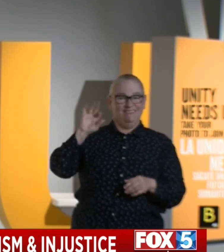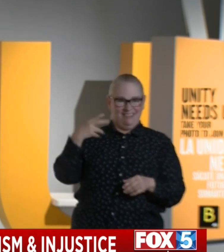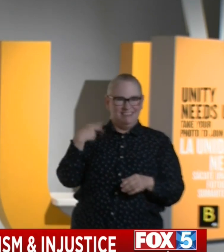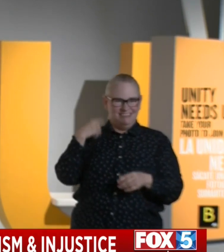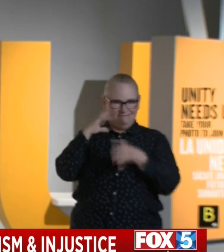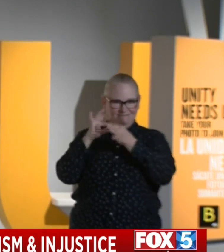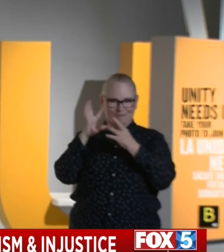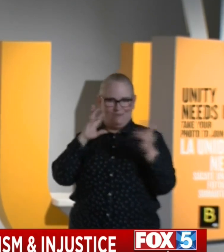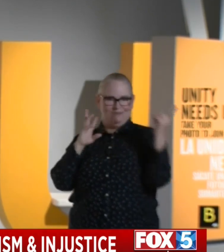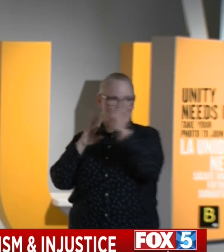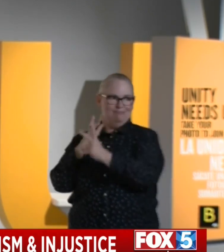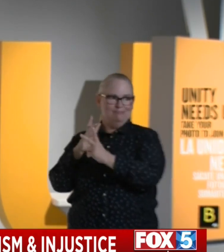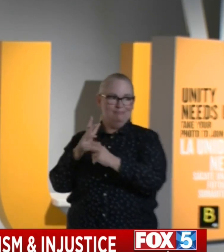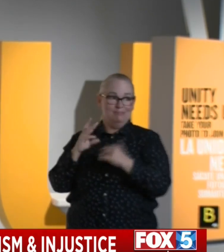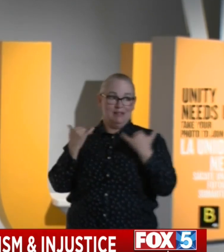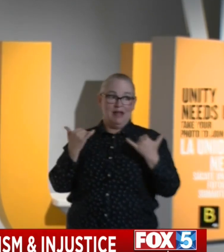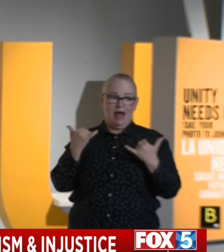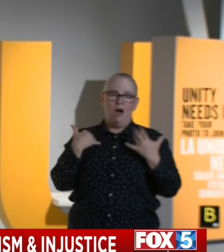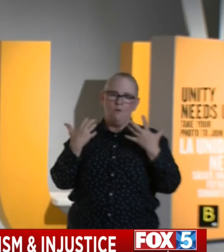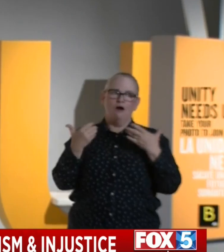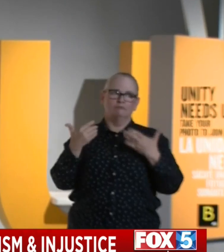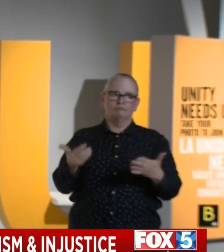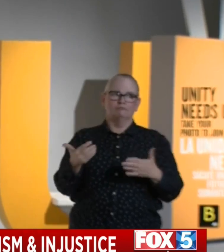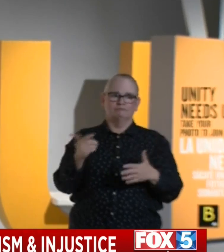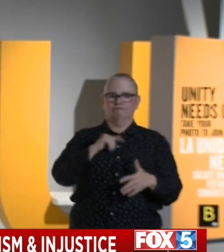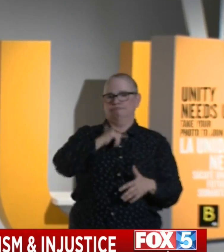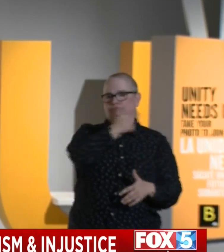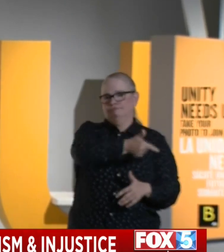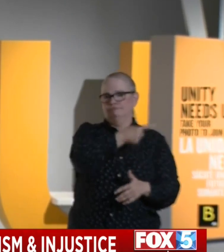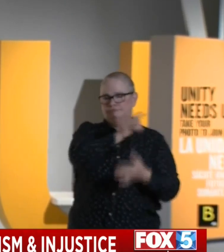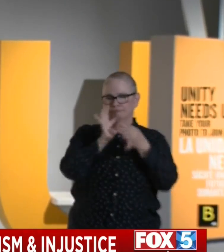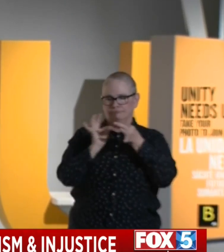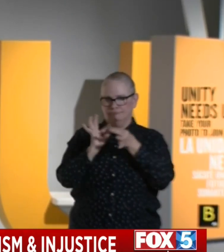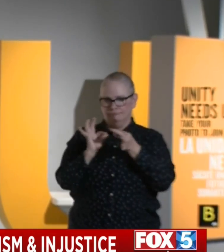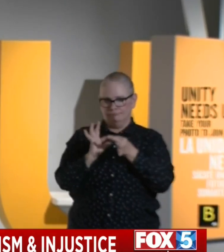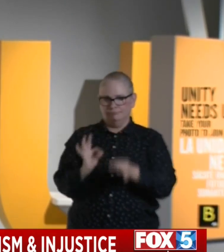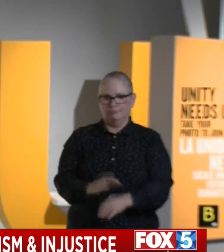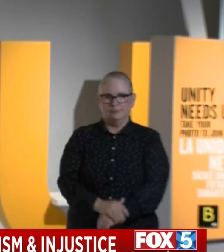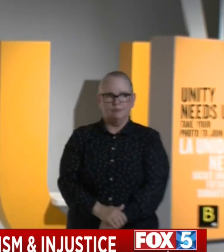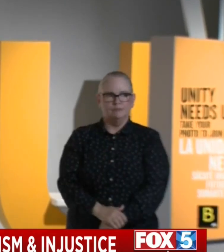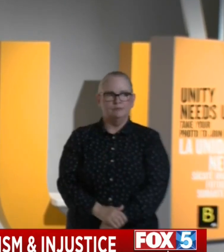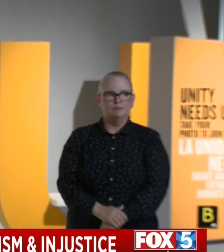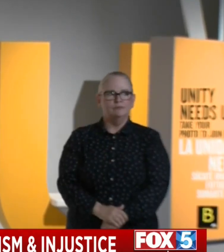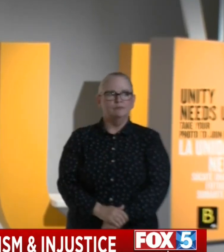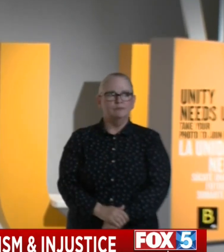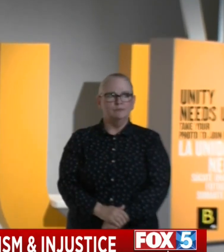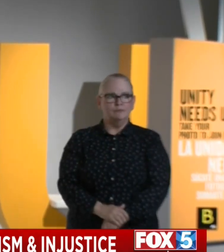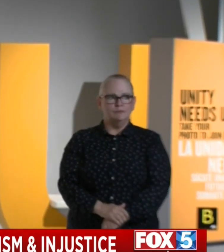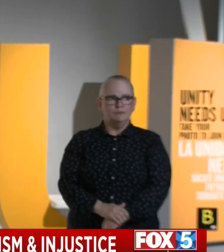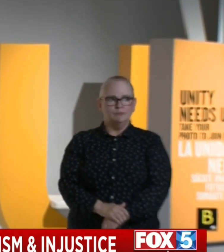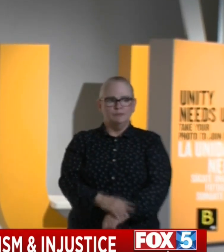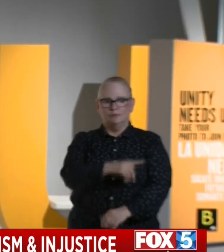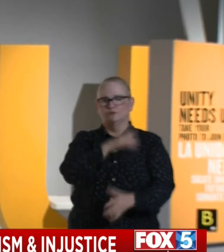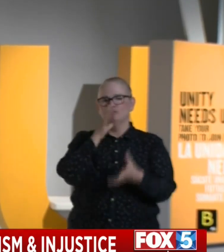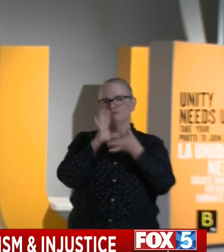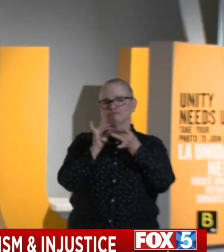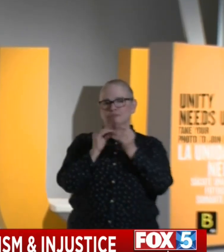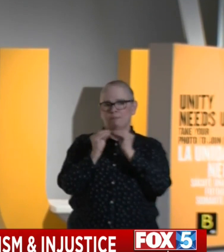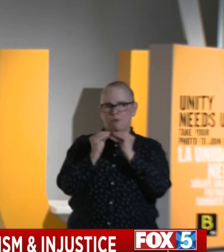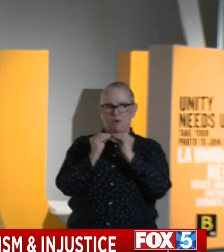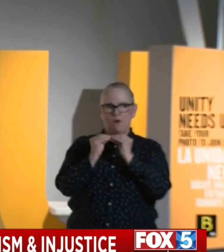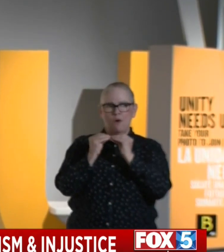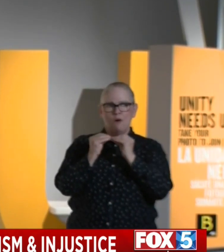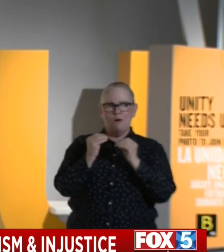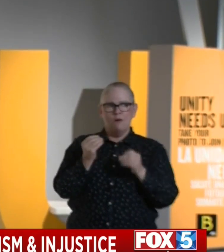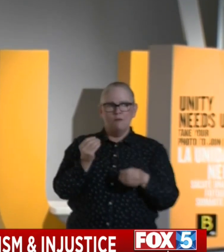And with that, I want to now just turn over this mic to Latifah to talk a little bit more about what she hopes to